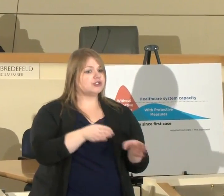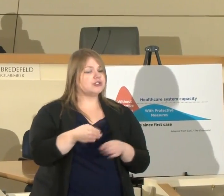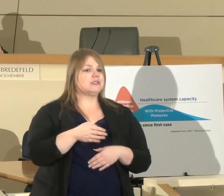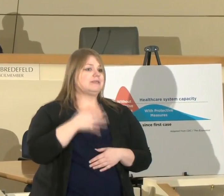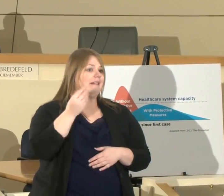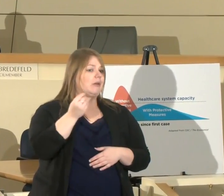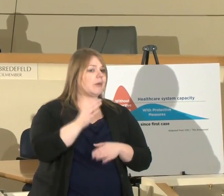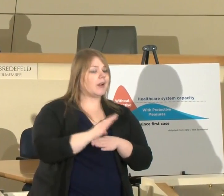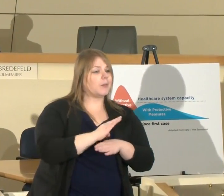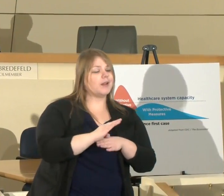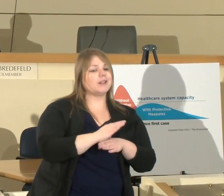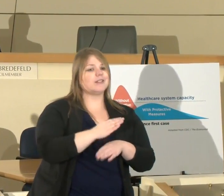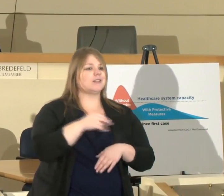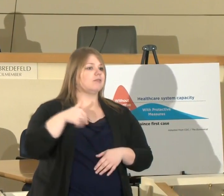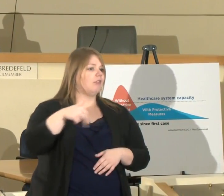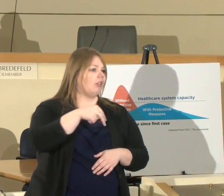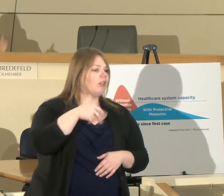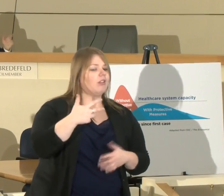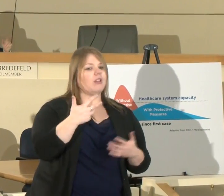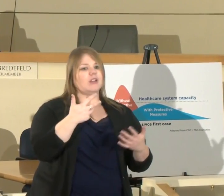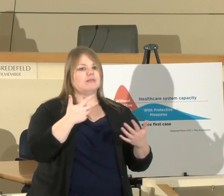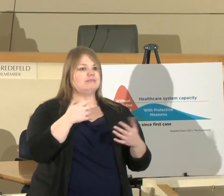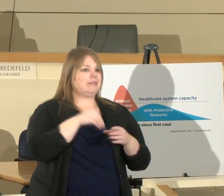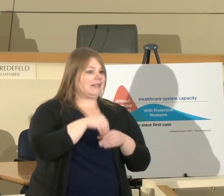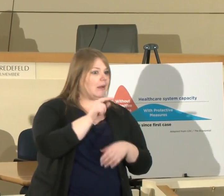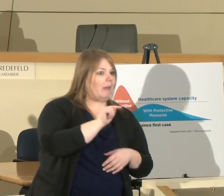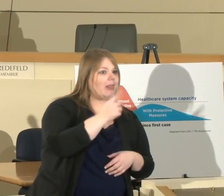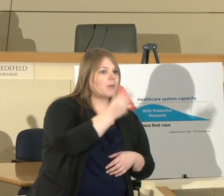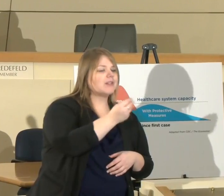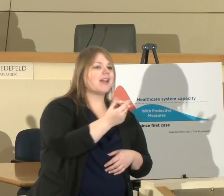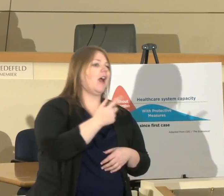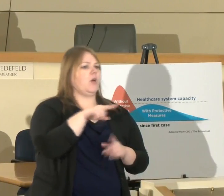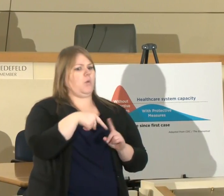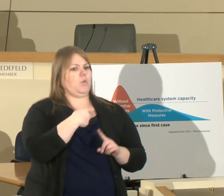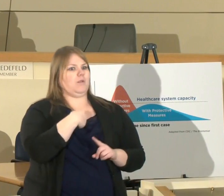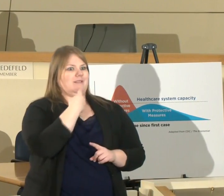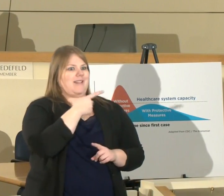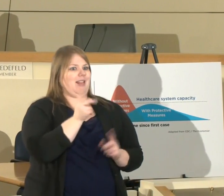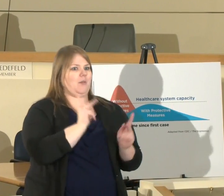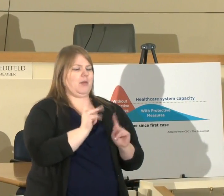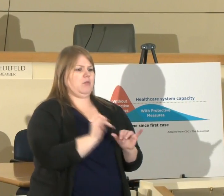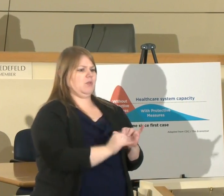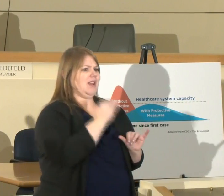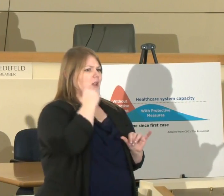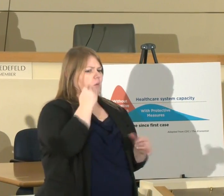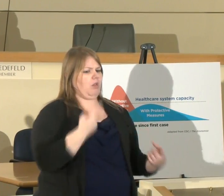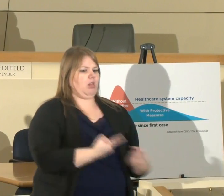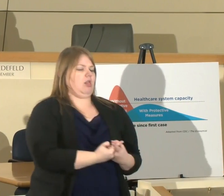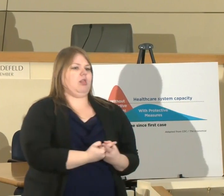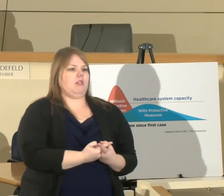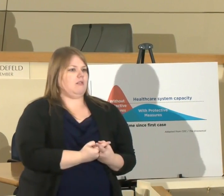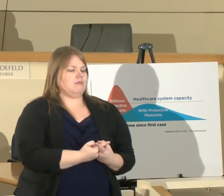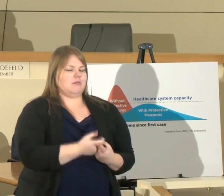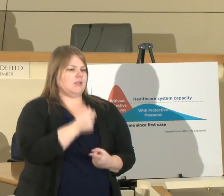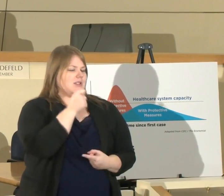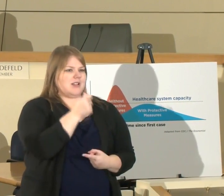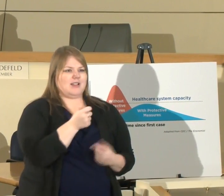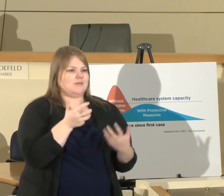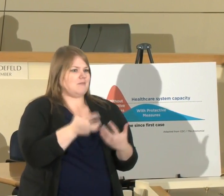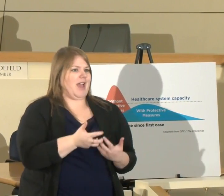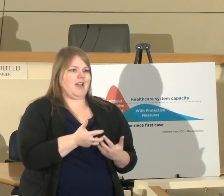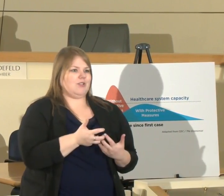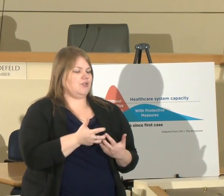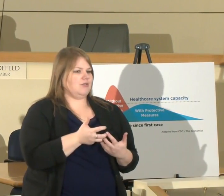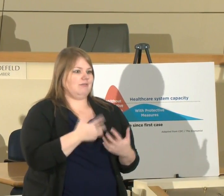on the sidewalks in embankments while we're telling people to stay home that message is completely inconsistent with health